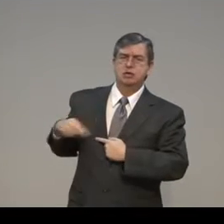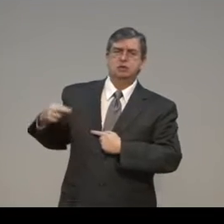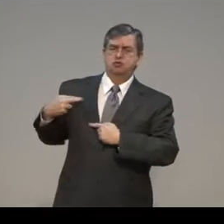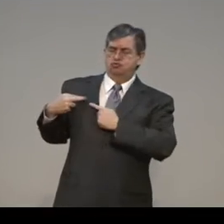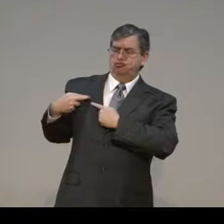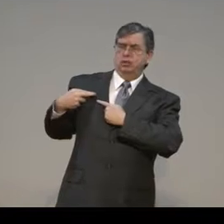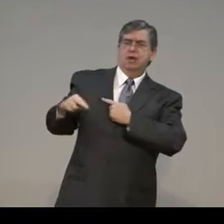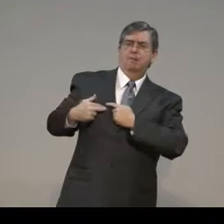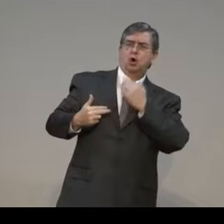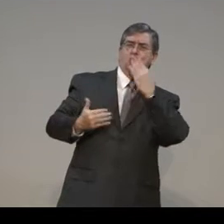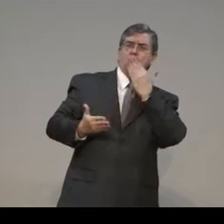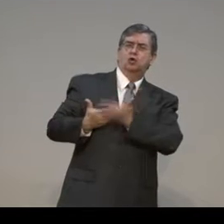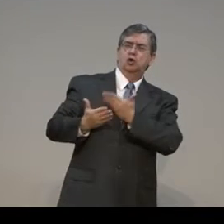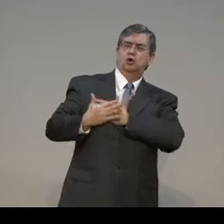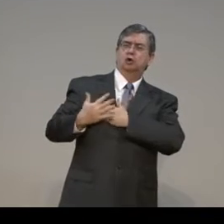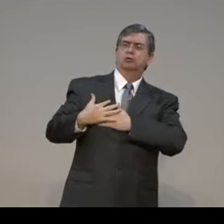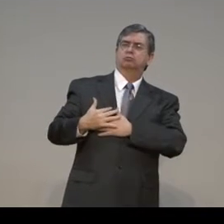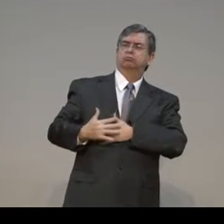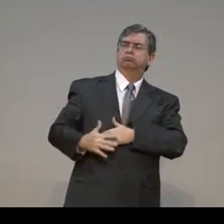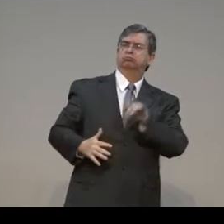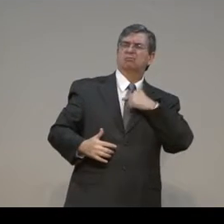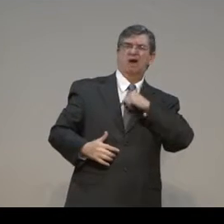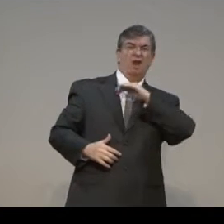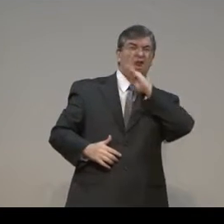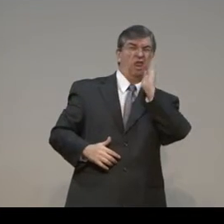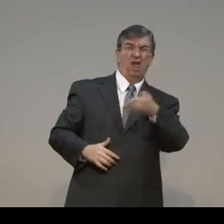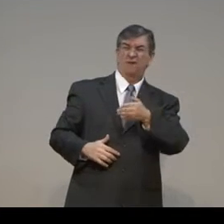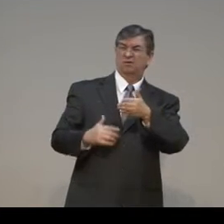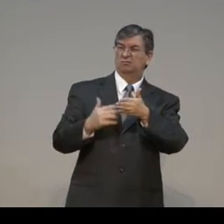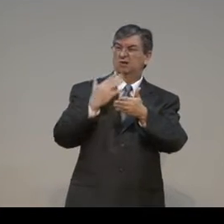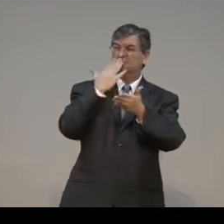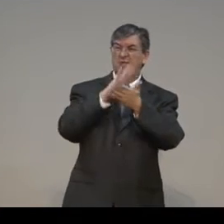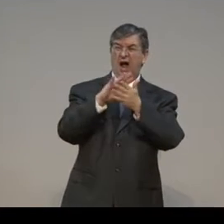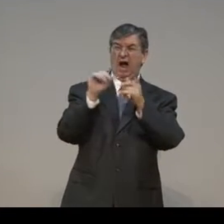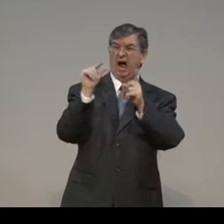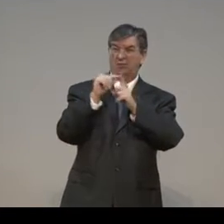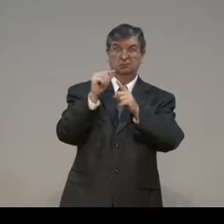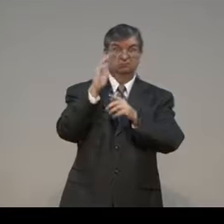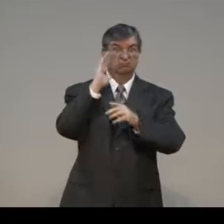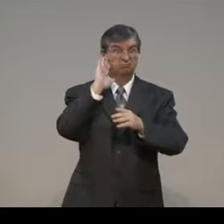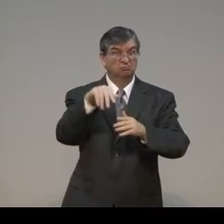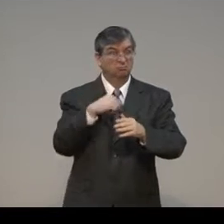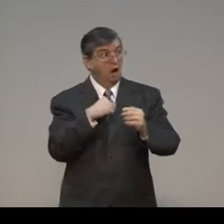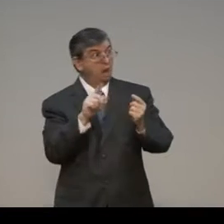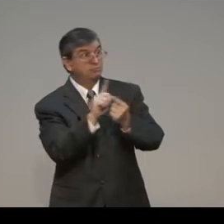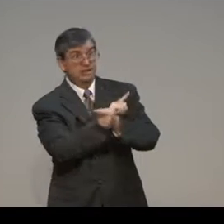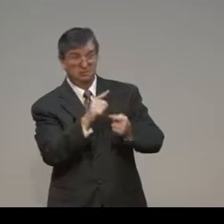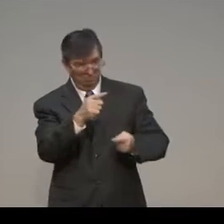got Jesus Christ in their lives. That's called someone being